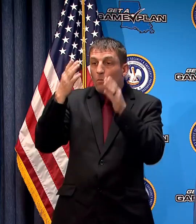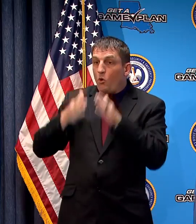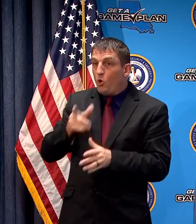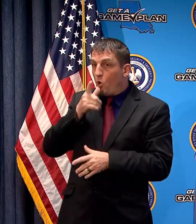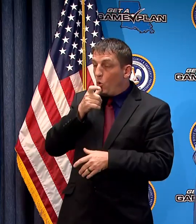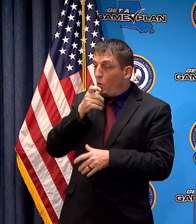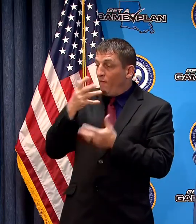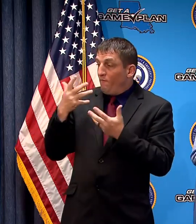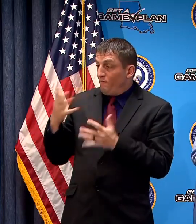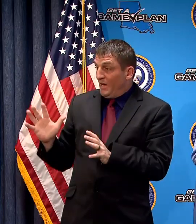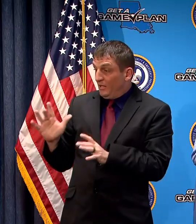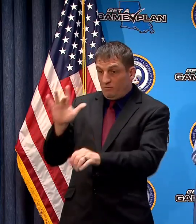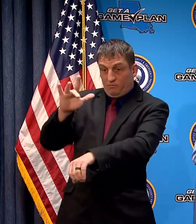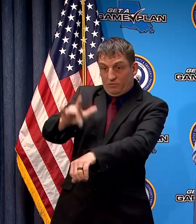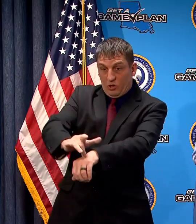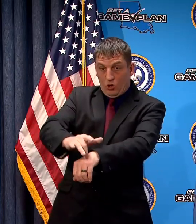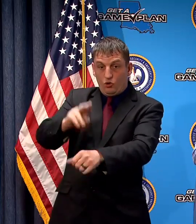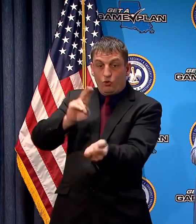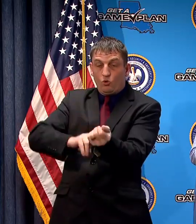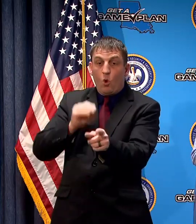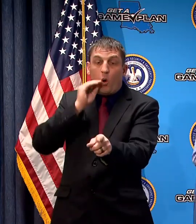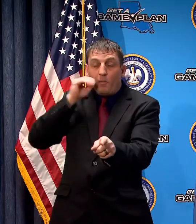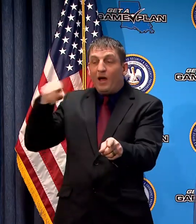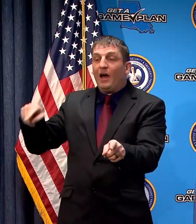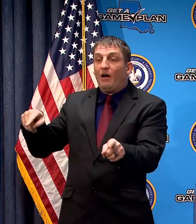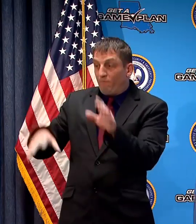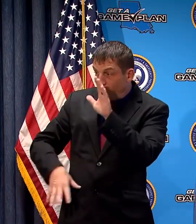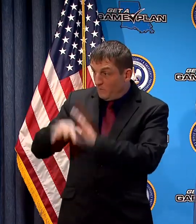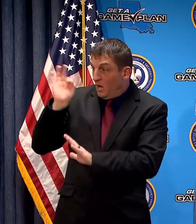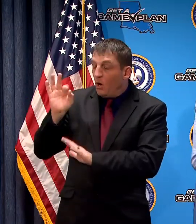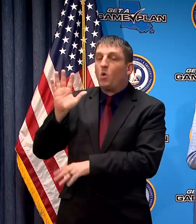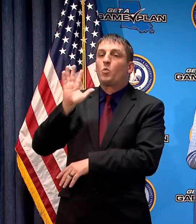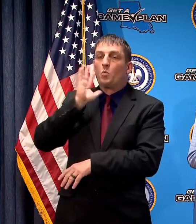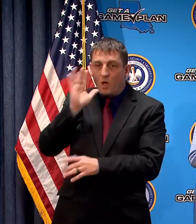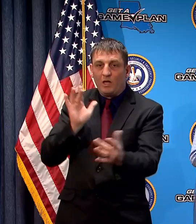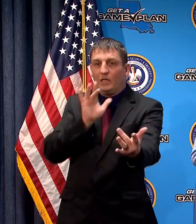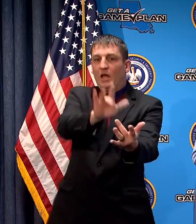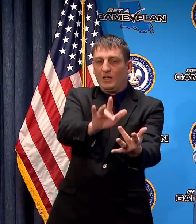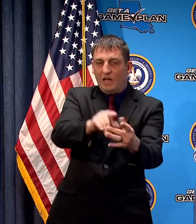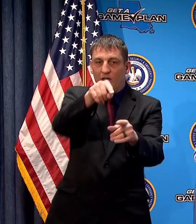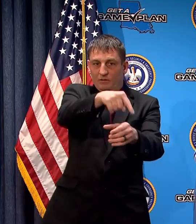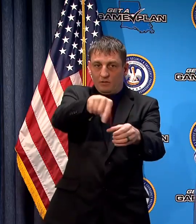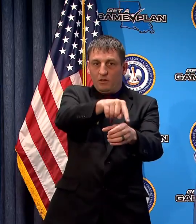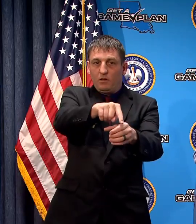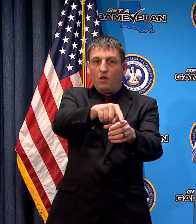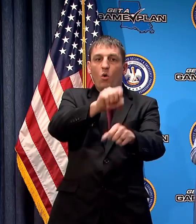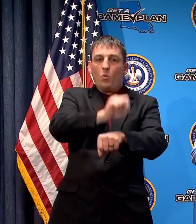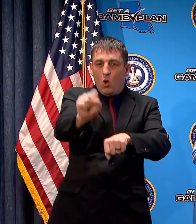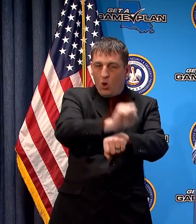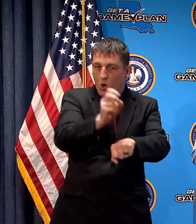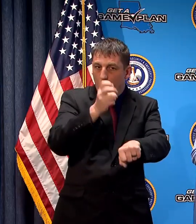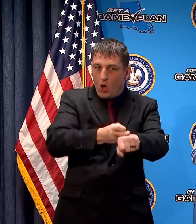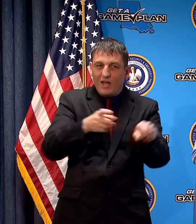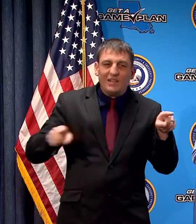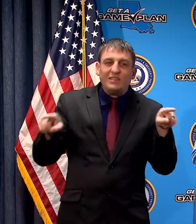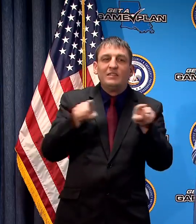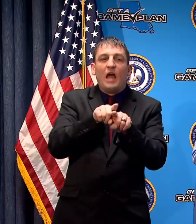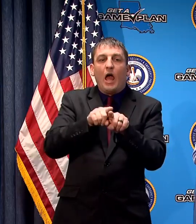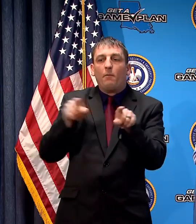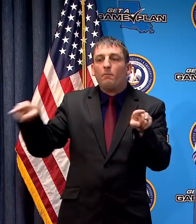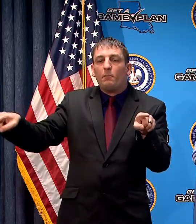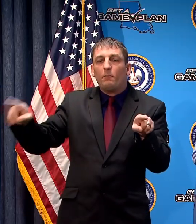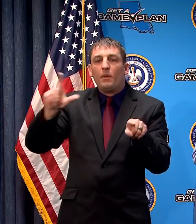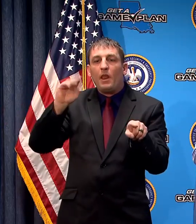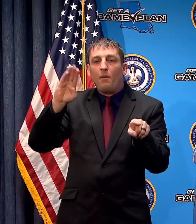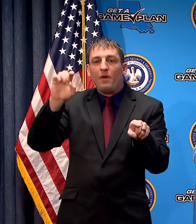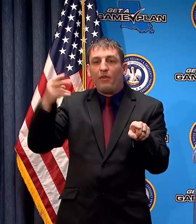that contacts that that nursing home and works with them on the same kind of work that we were doing with Lambeth House and we continue to be in daily contact with